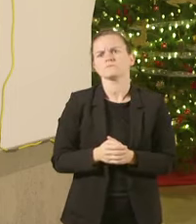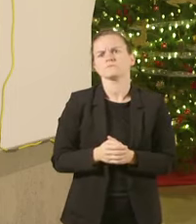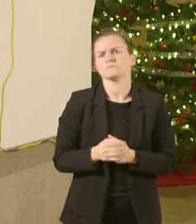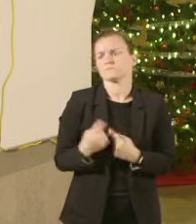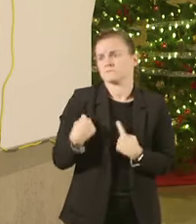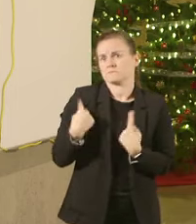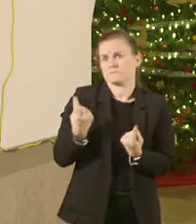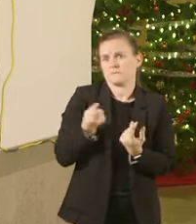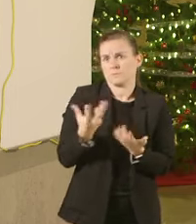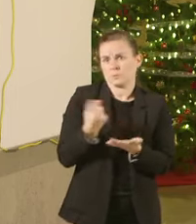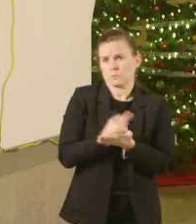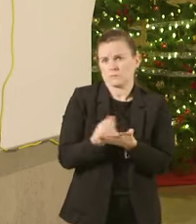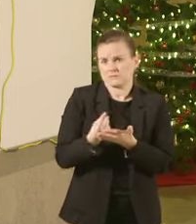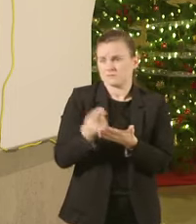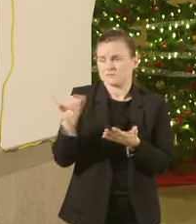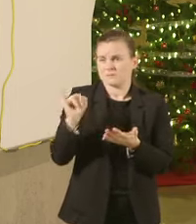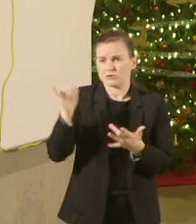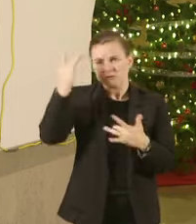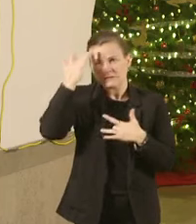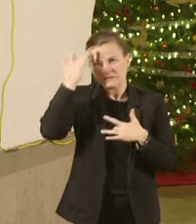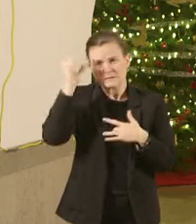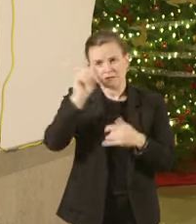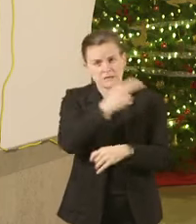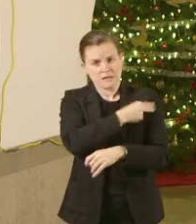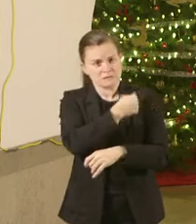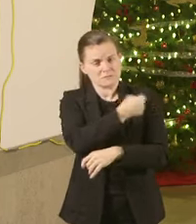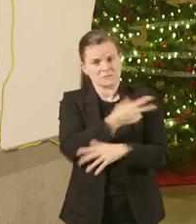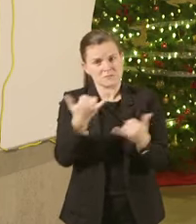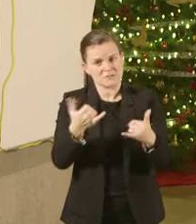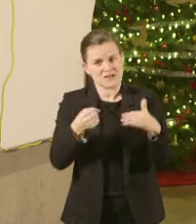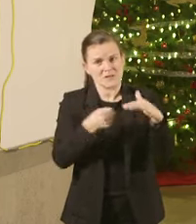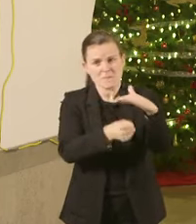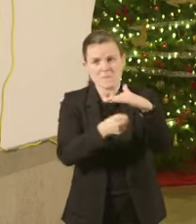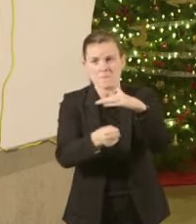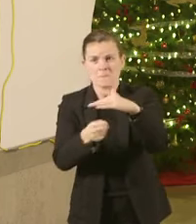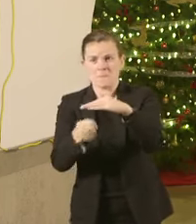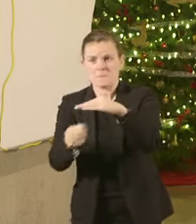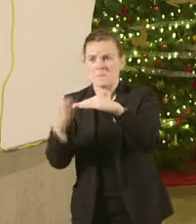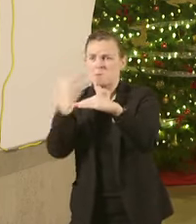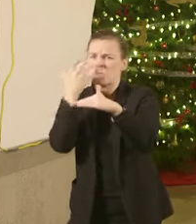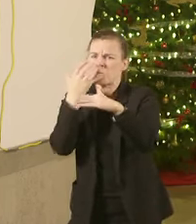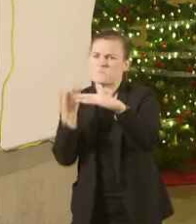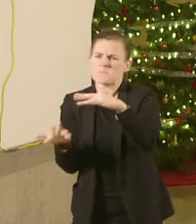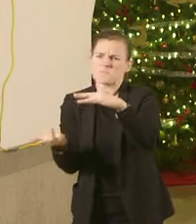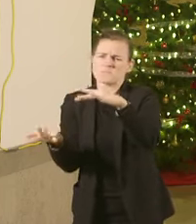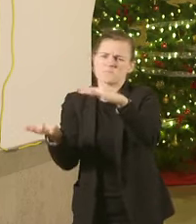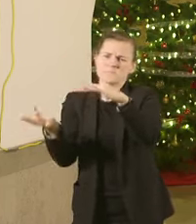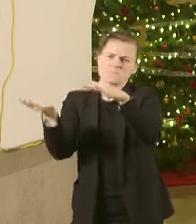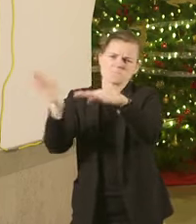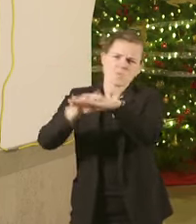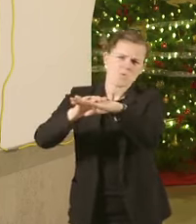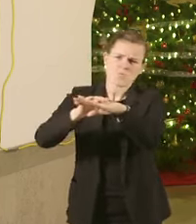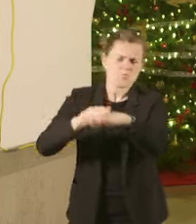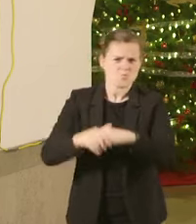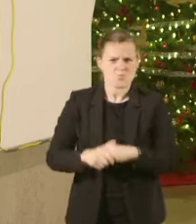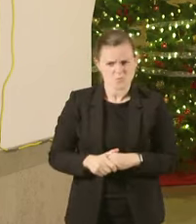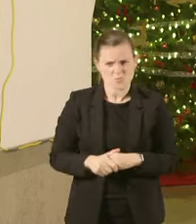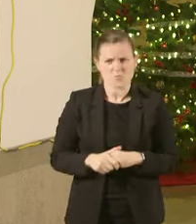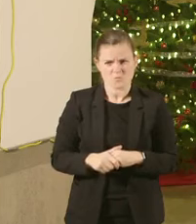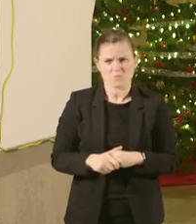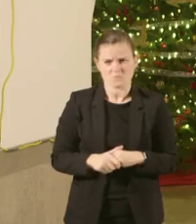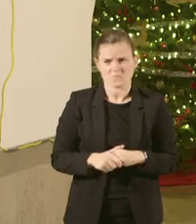rates and hospitalizations for COVID-19 have continued to climb this is happening in all parts of the state